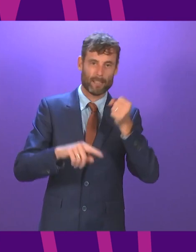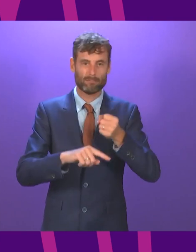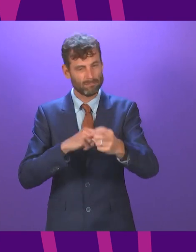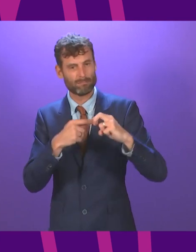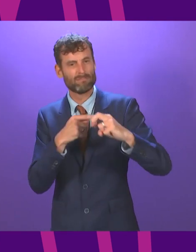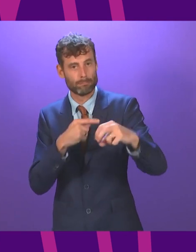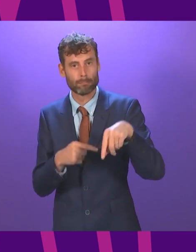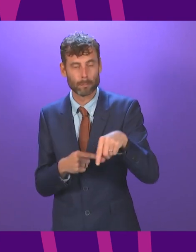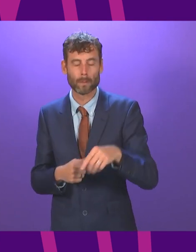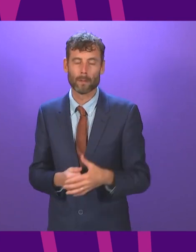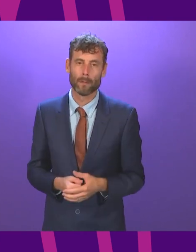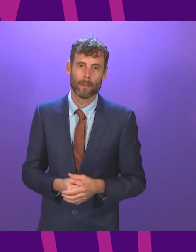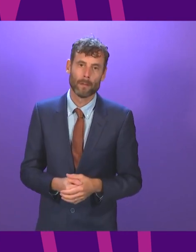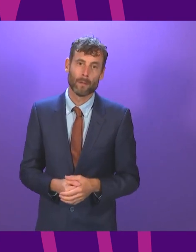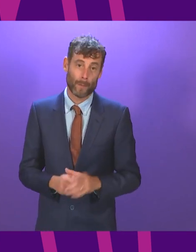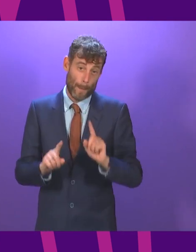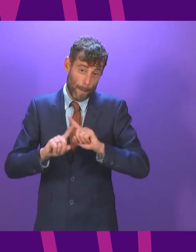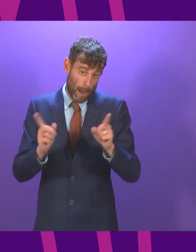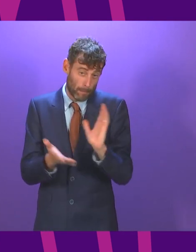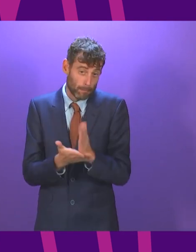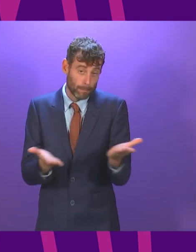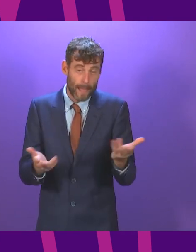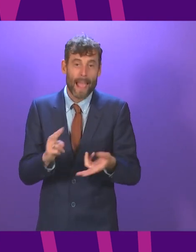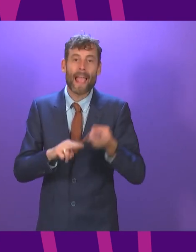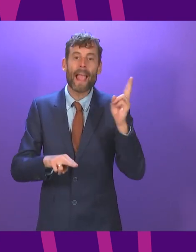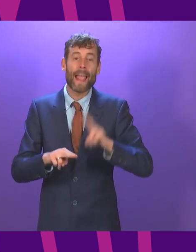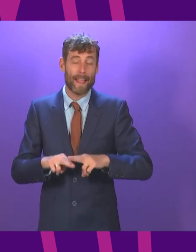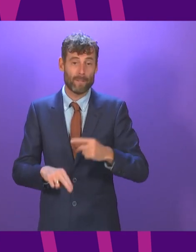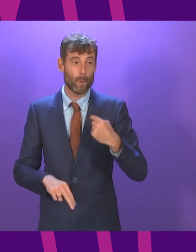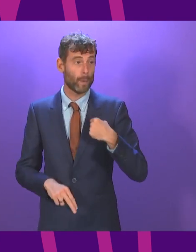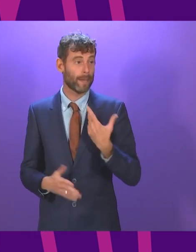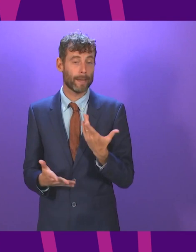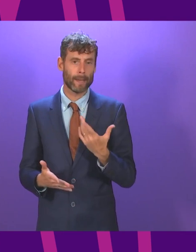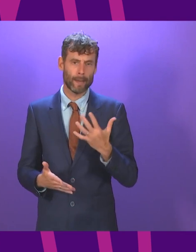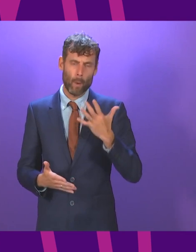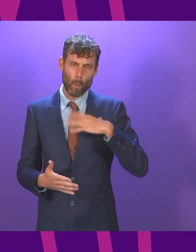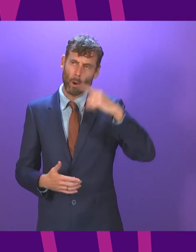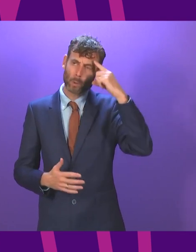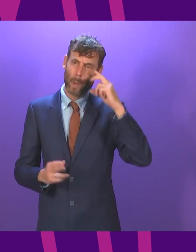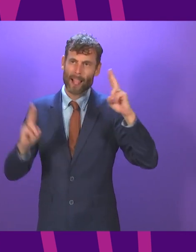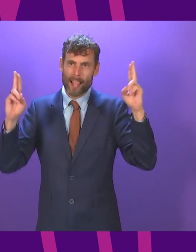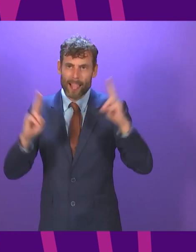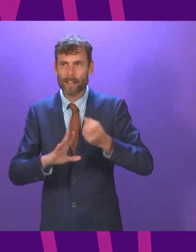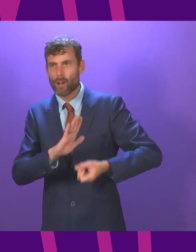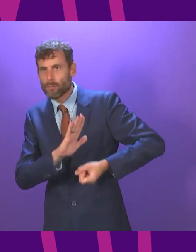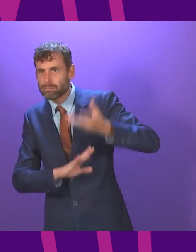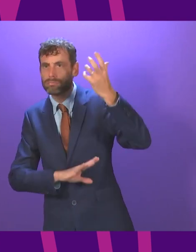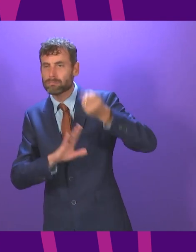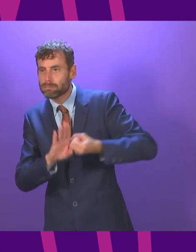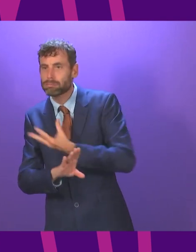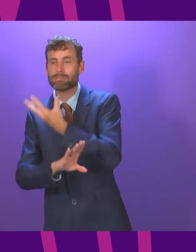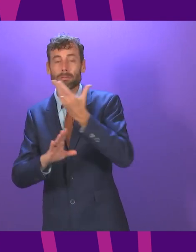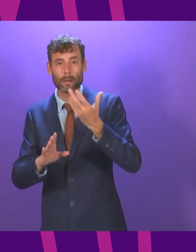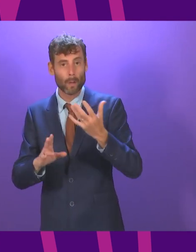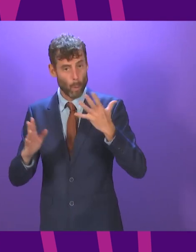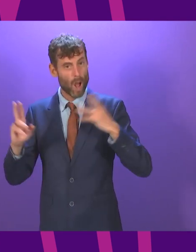is the inescapable fact that if we are to meet the targets around reducing reliance on car use for